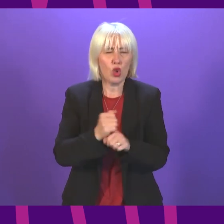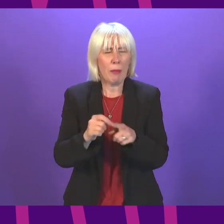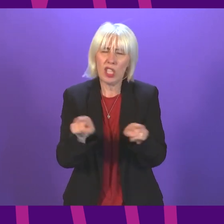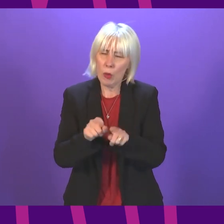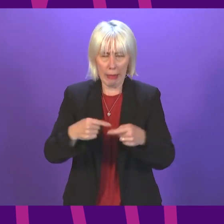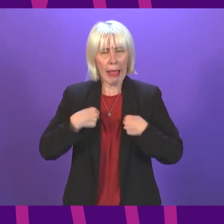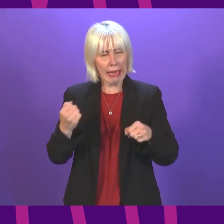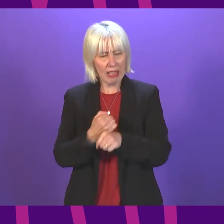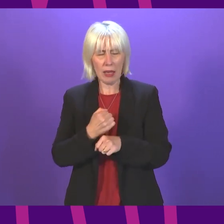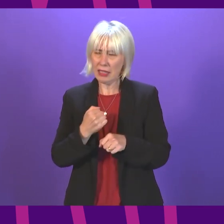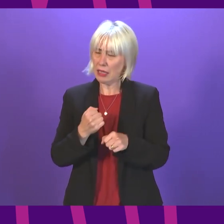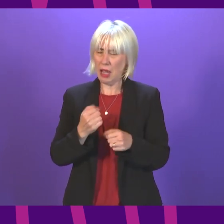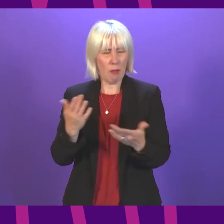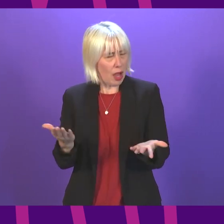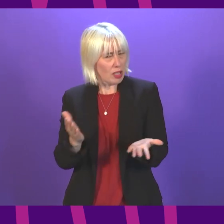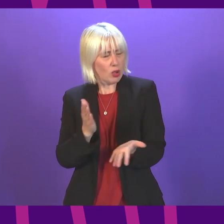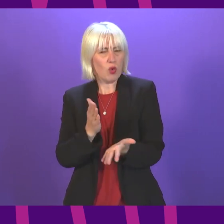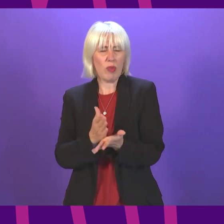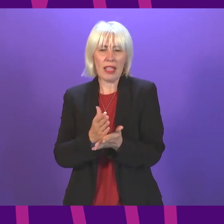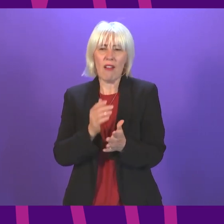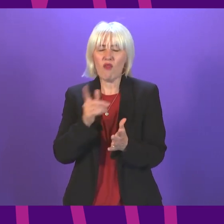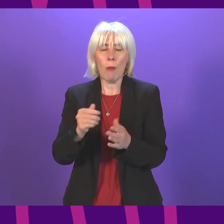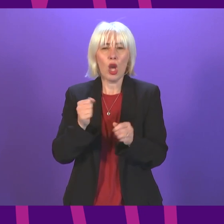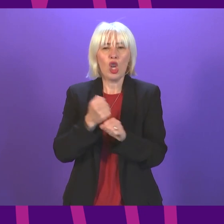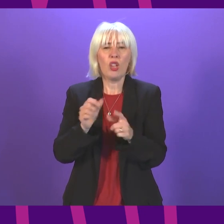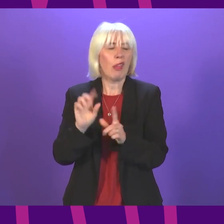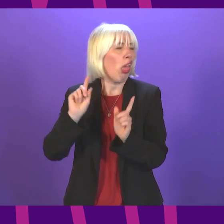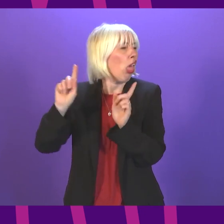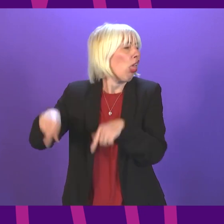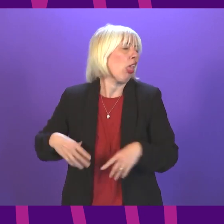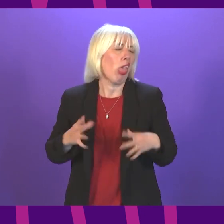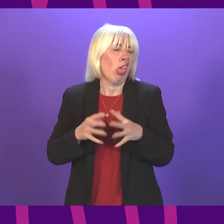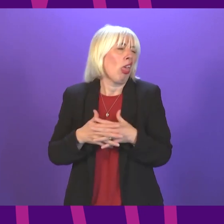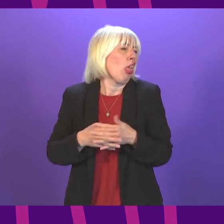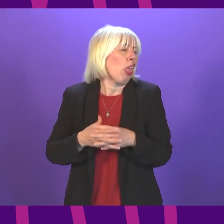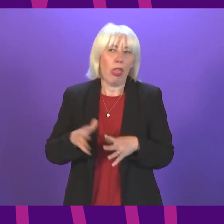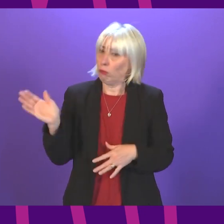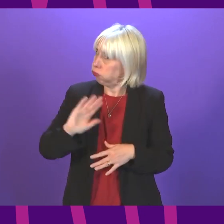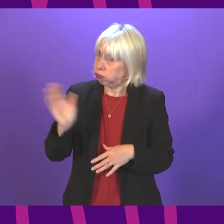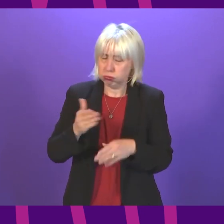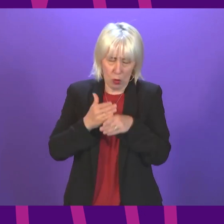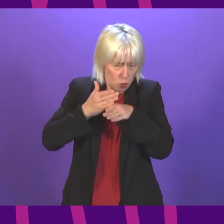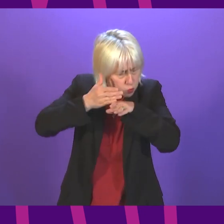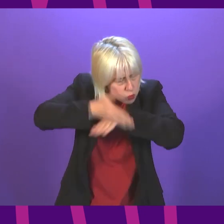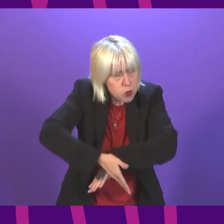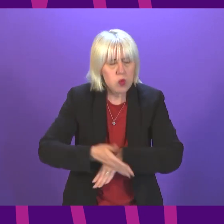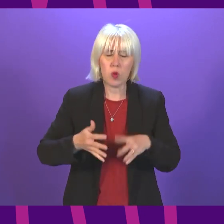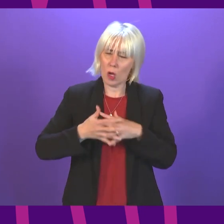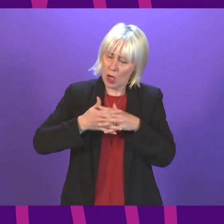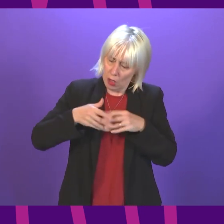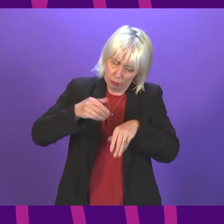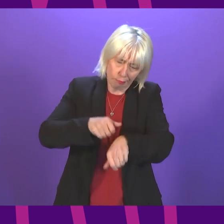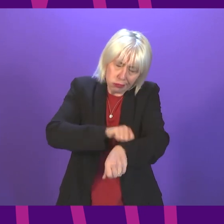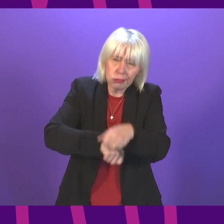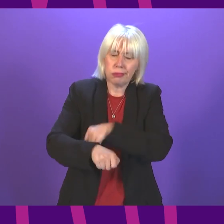over the pandemic, because it is not from a lack of hard work. Our GPs are working incredibly hard, as they have done over the last 18